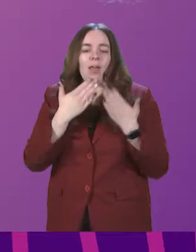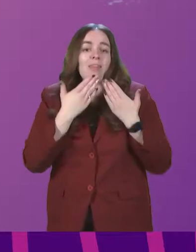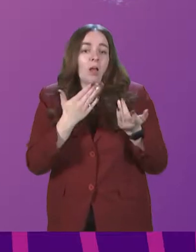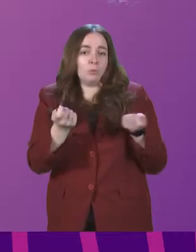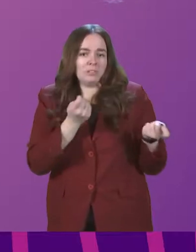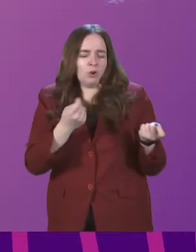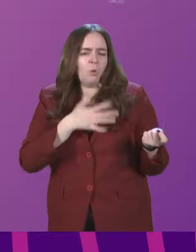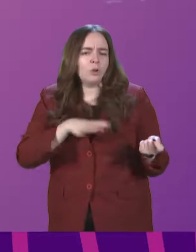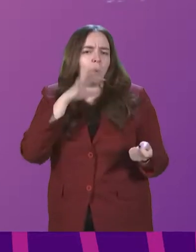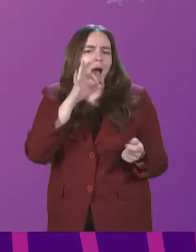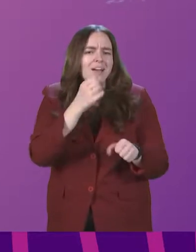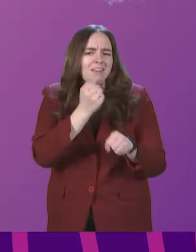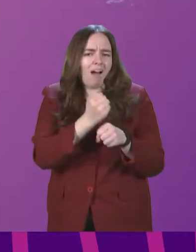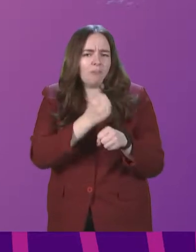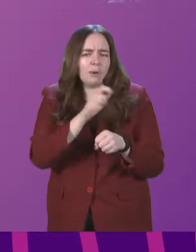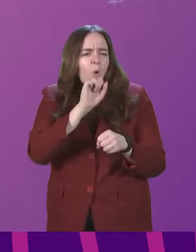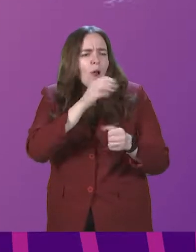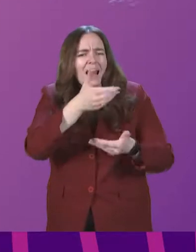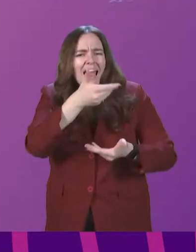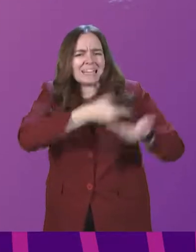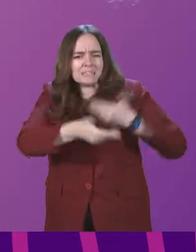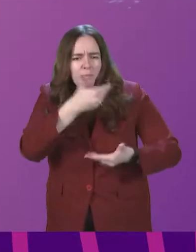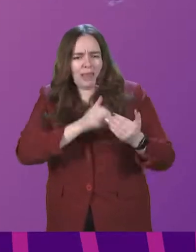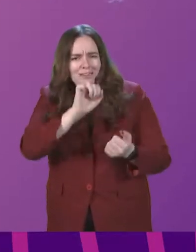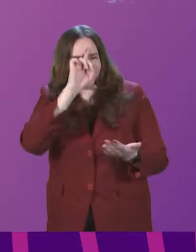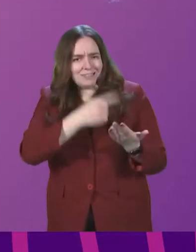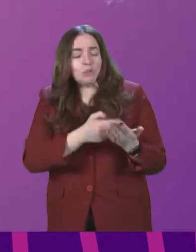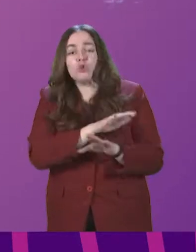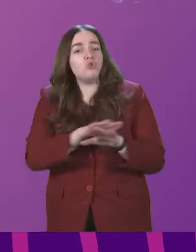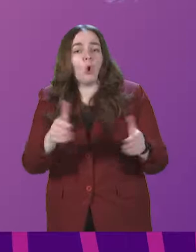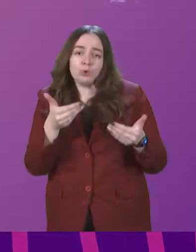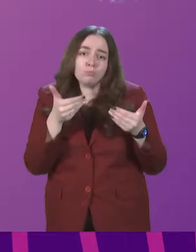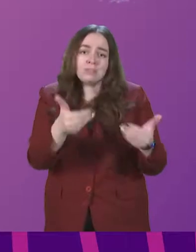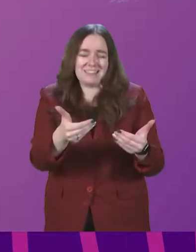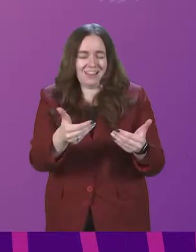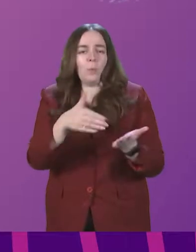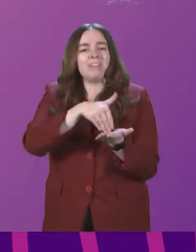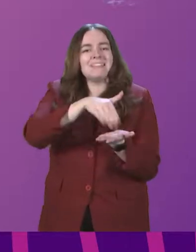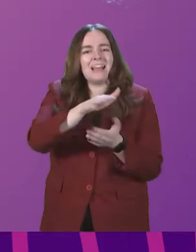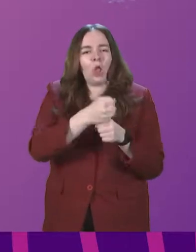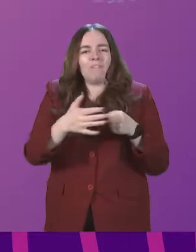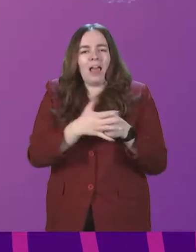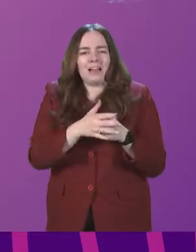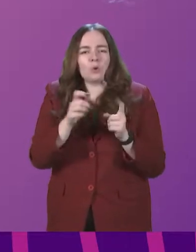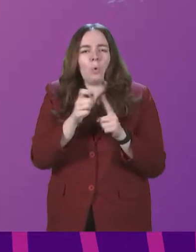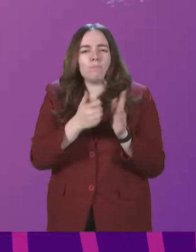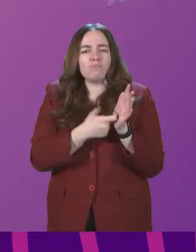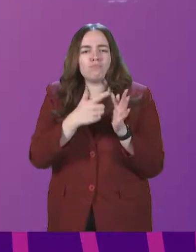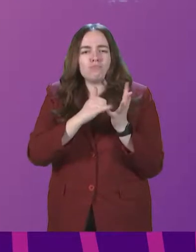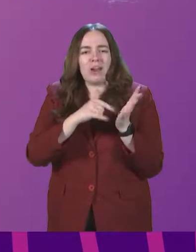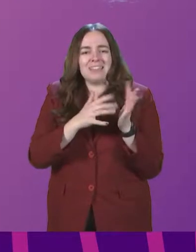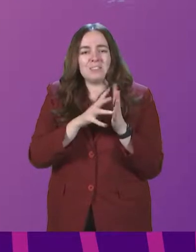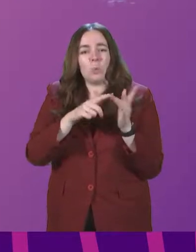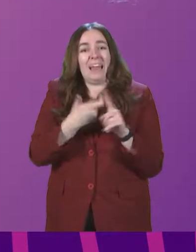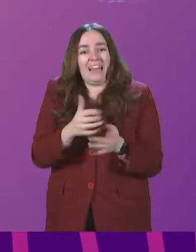ask the Scottish Government whether it will provide an explanation of its decision not to proceed with the sale of Glasgow Presswick Airport at the present time.